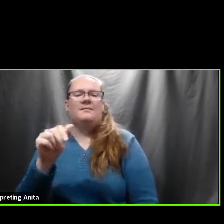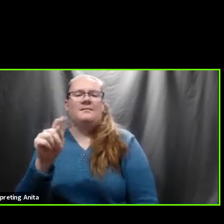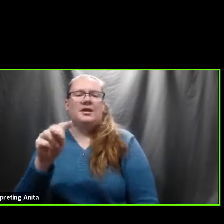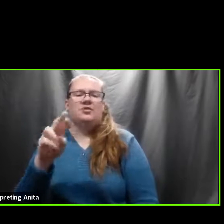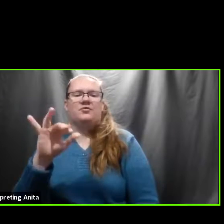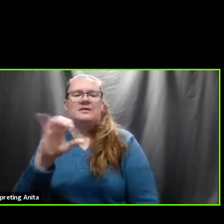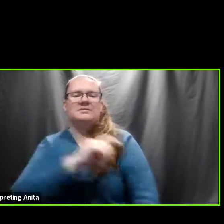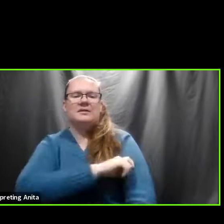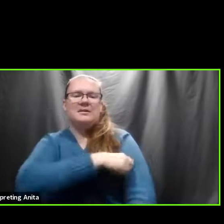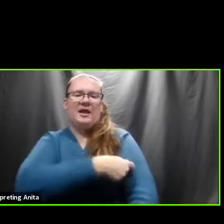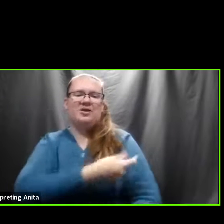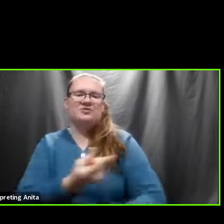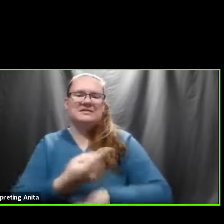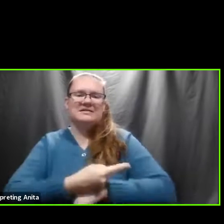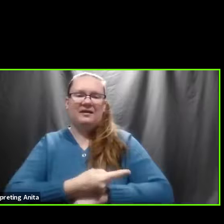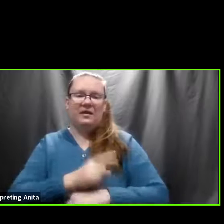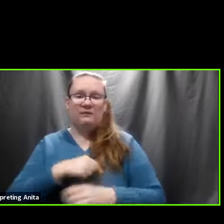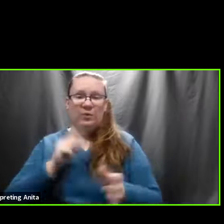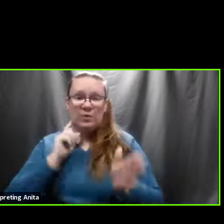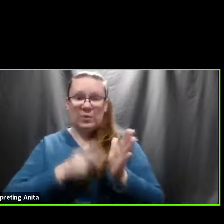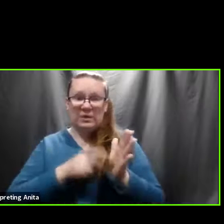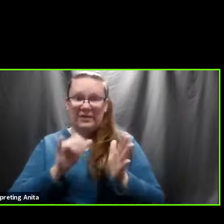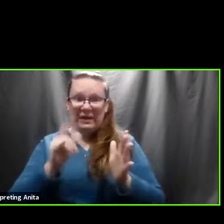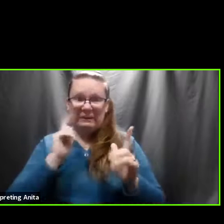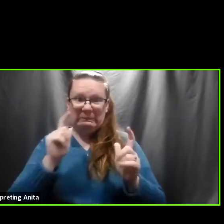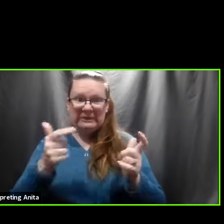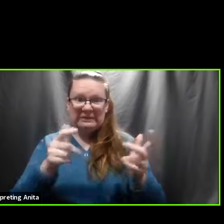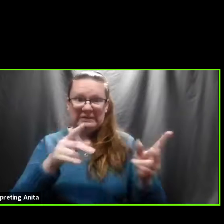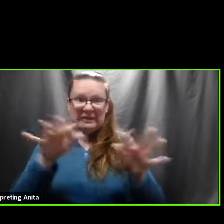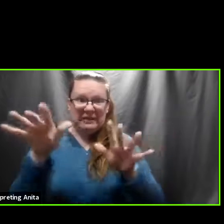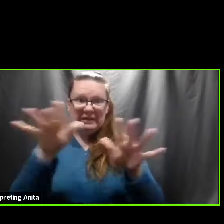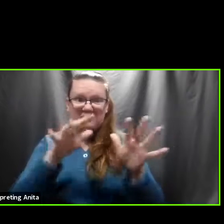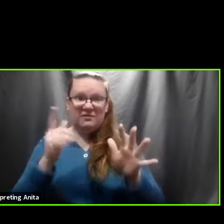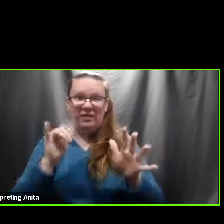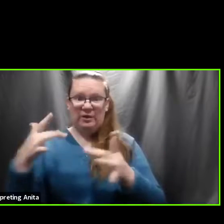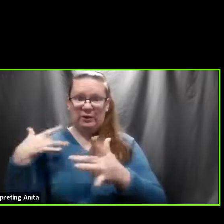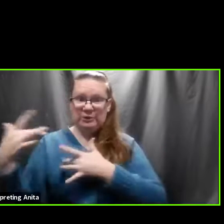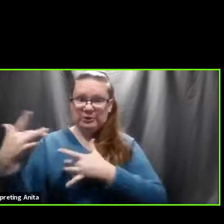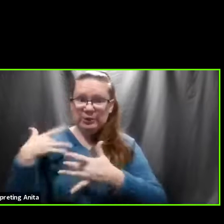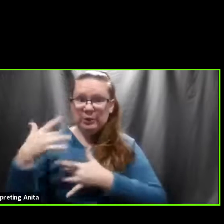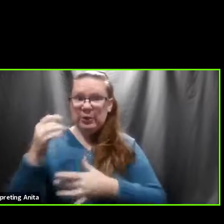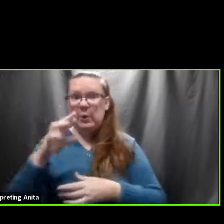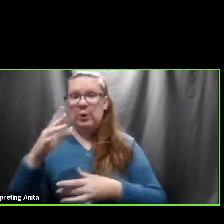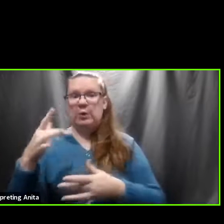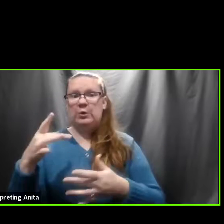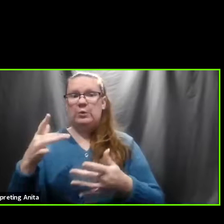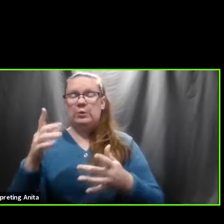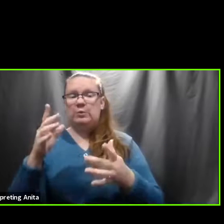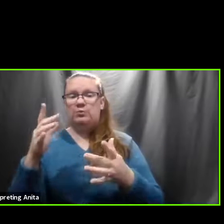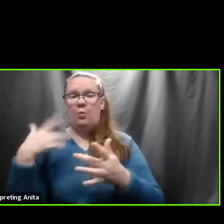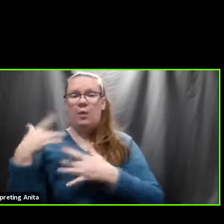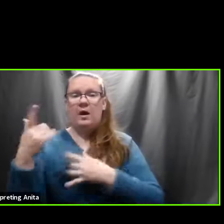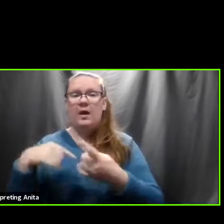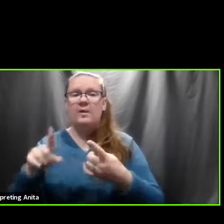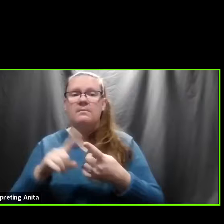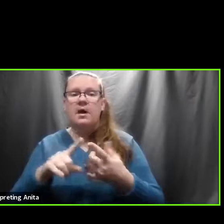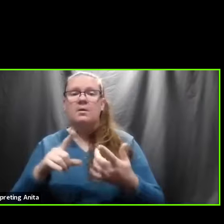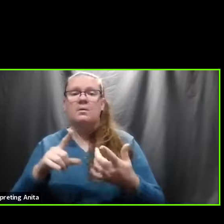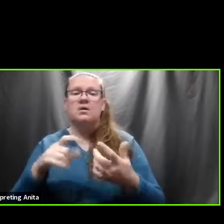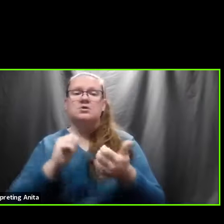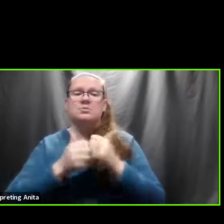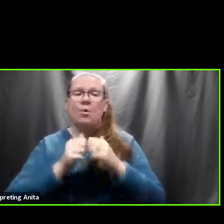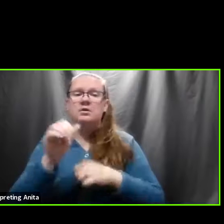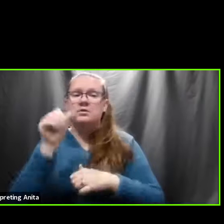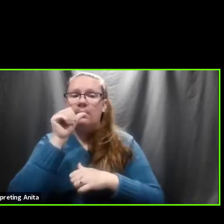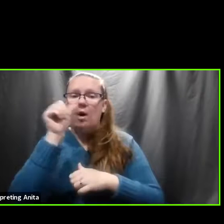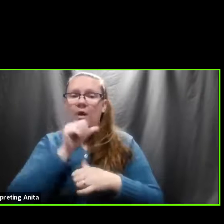town yesterday concerned you at all? And if you have any worries about people packing sports bars this weekend for March Madness, since